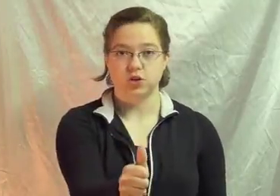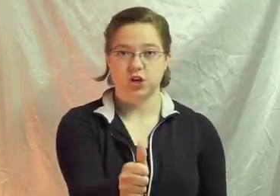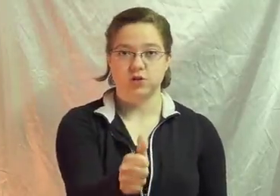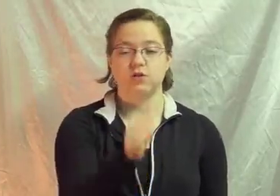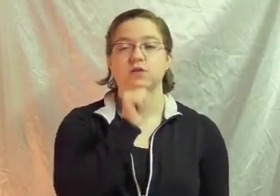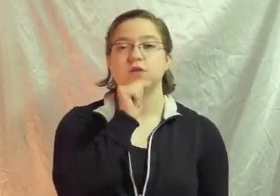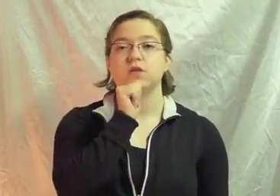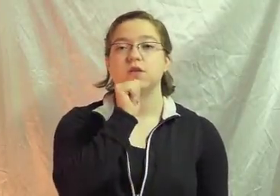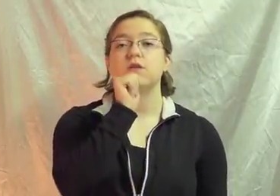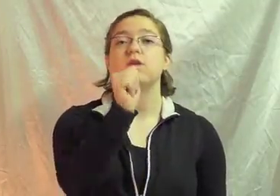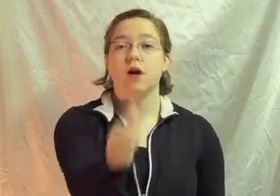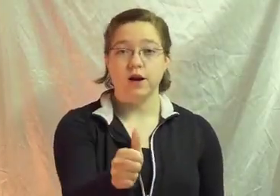chin Not